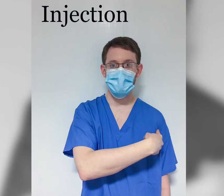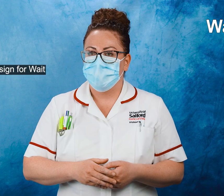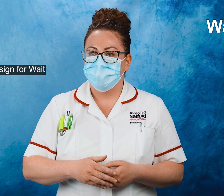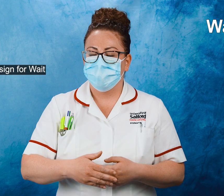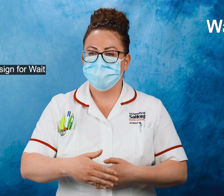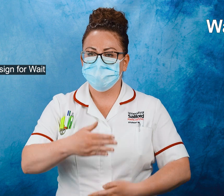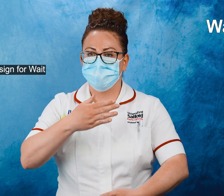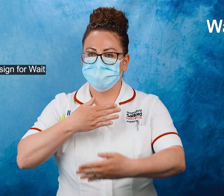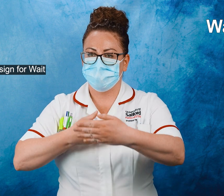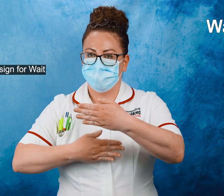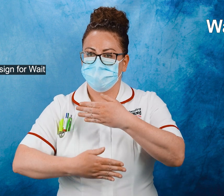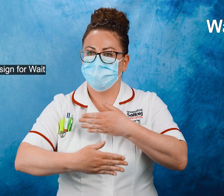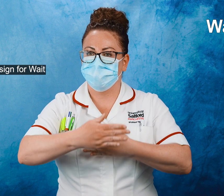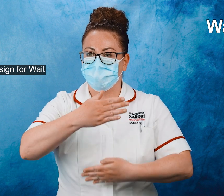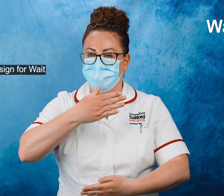This is the sign for wait.